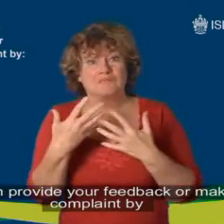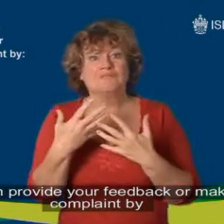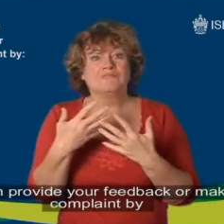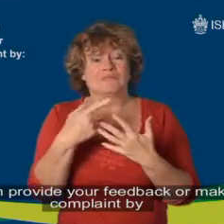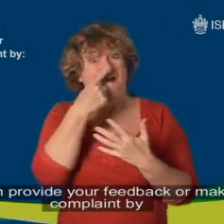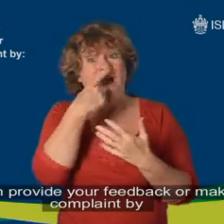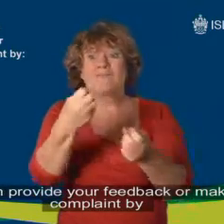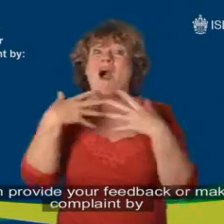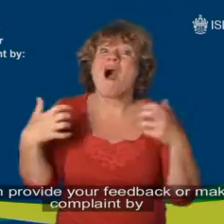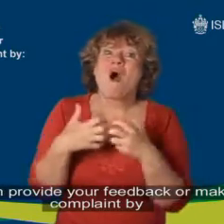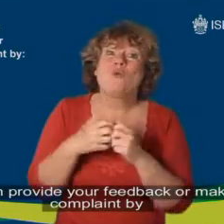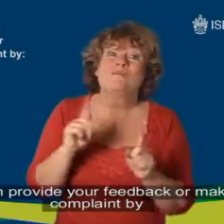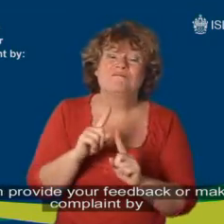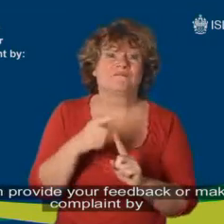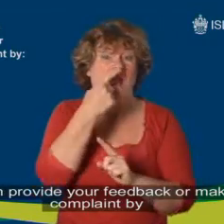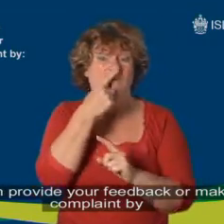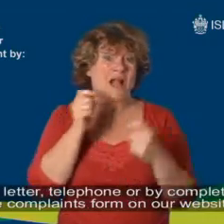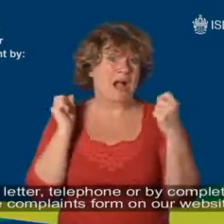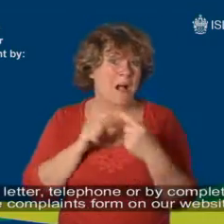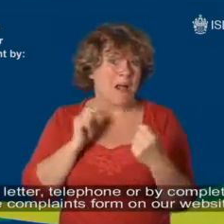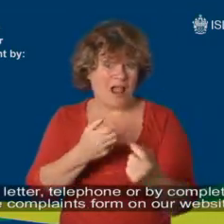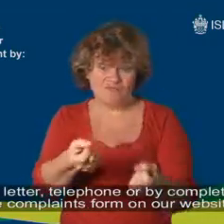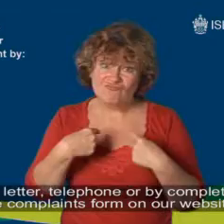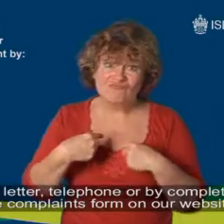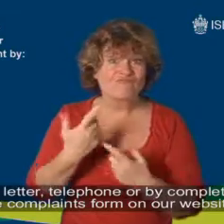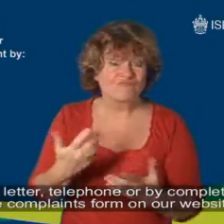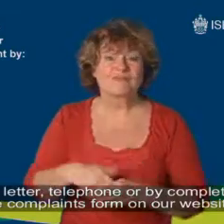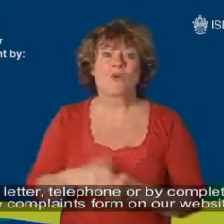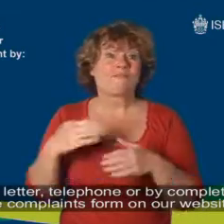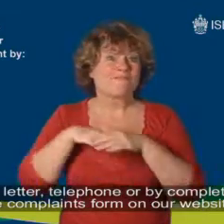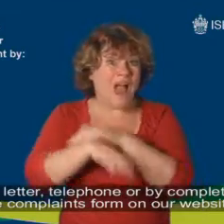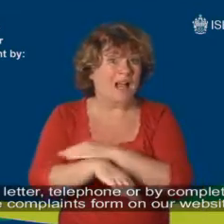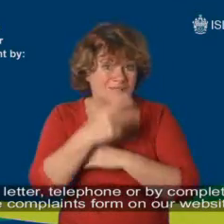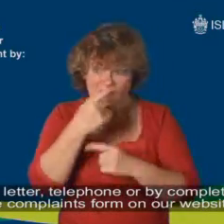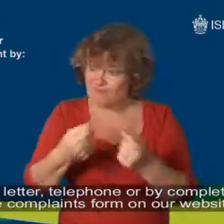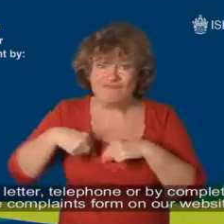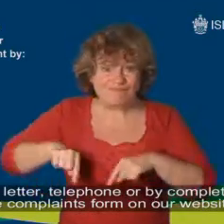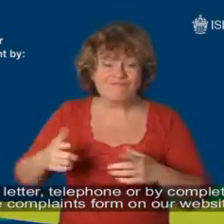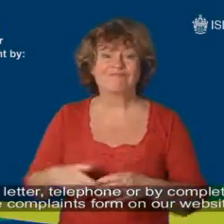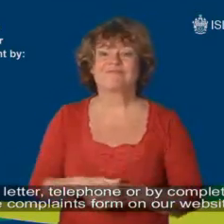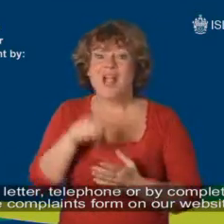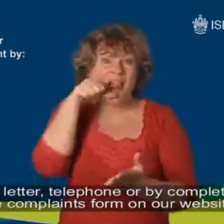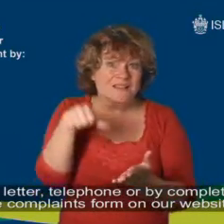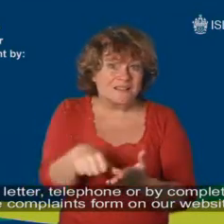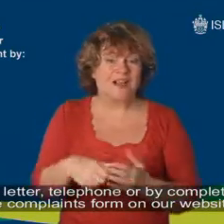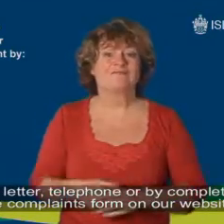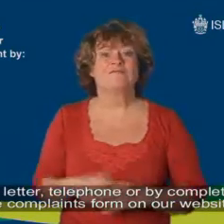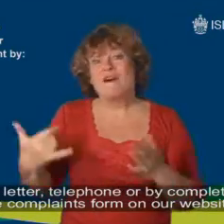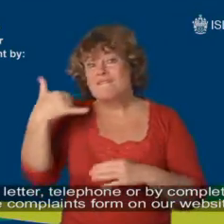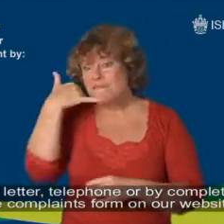the correct organisation. Email. Email. Fax. Letter.